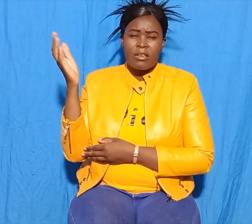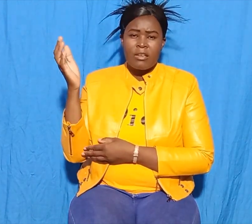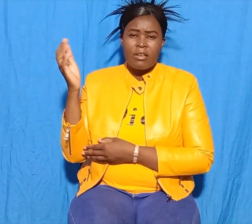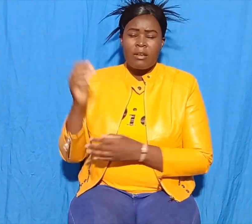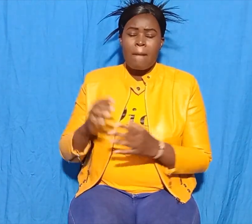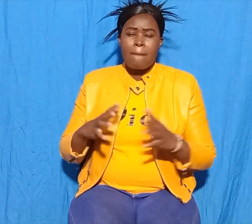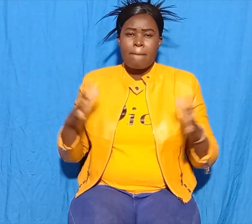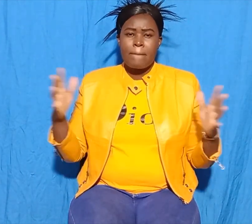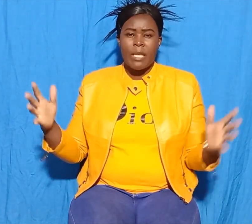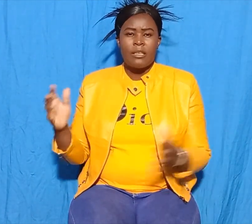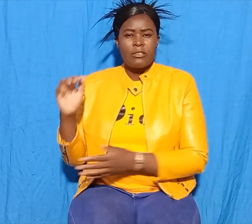of the bank.